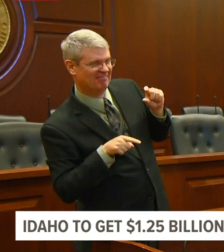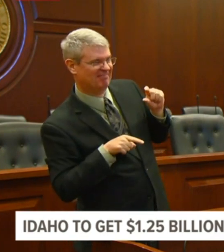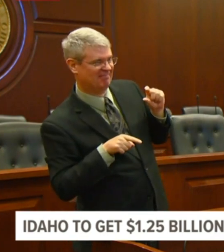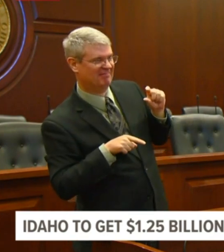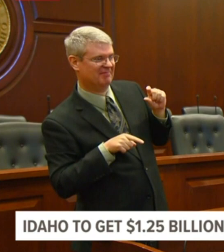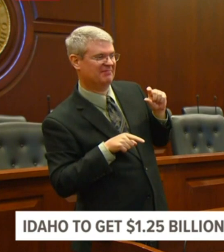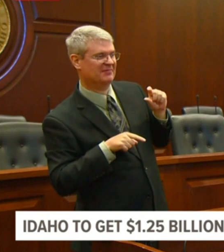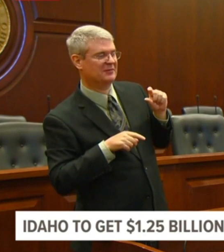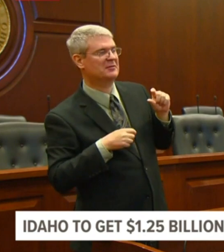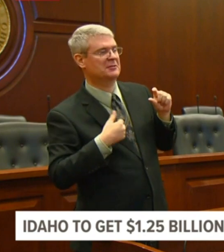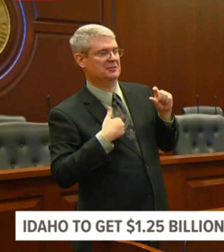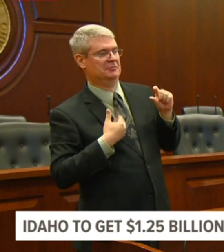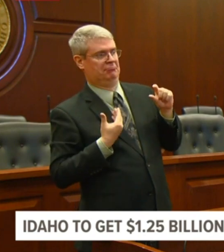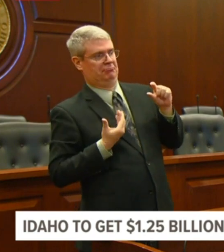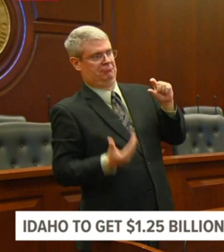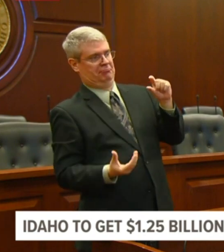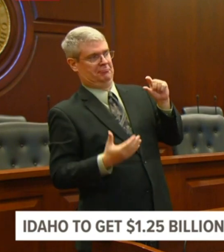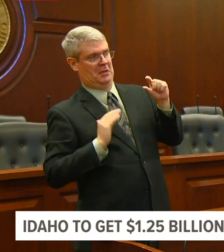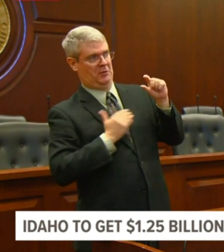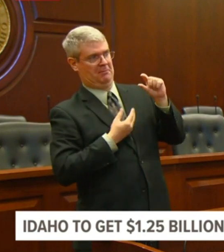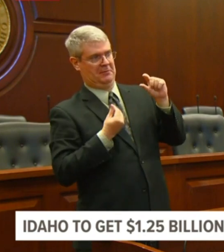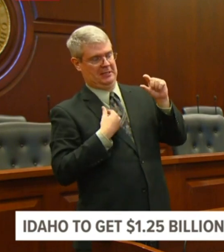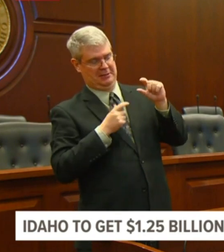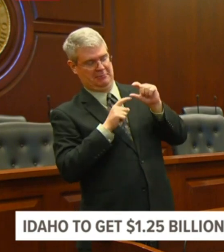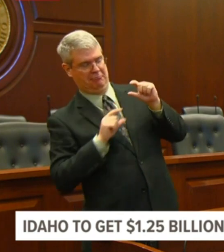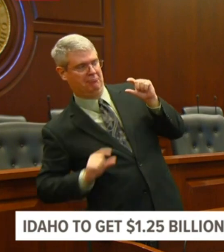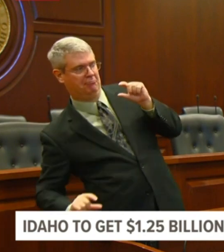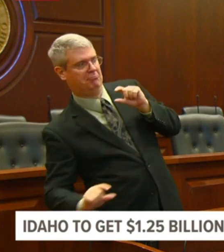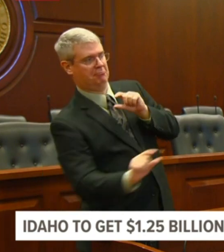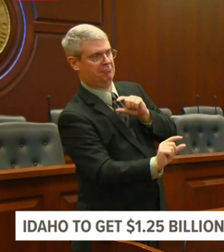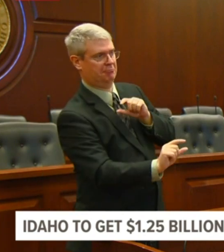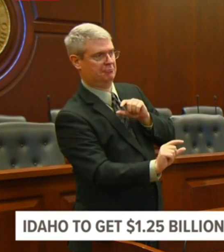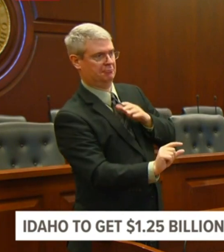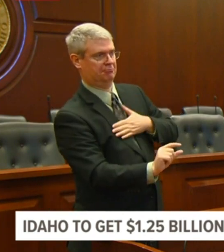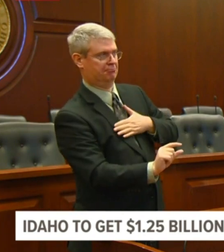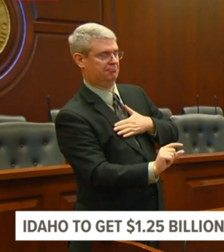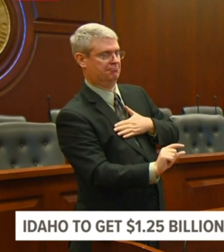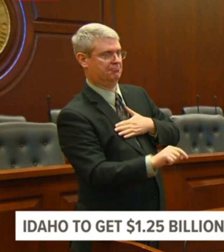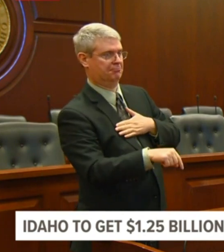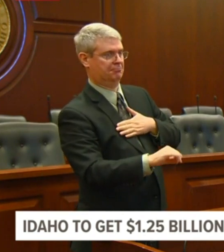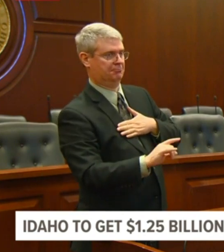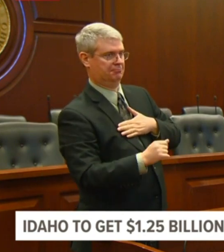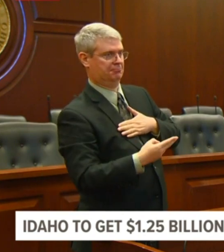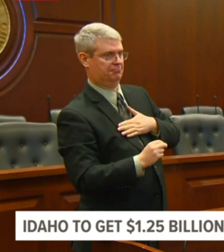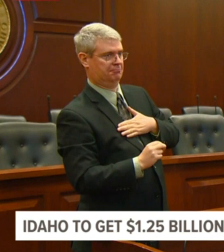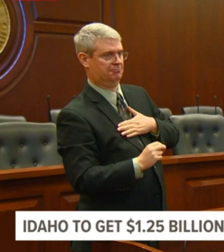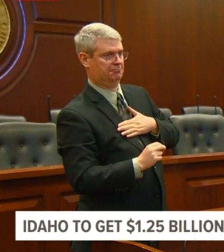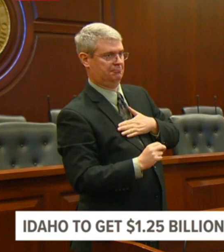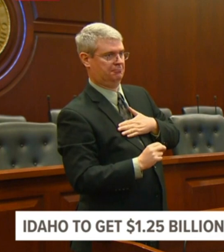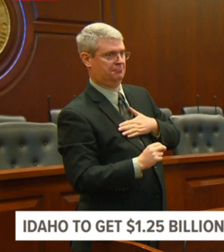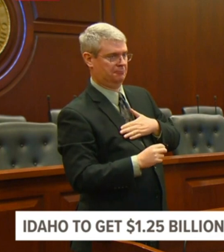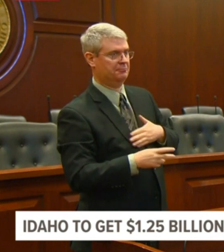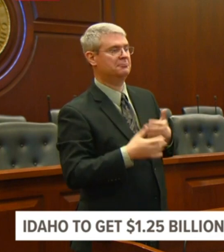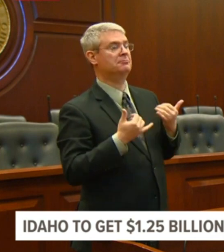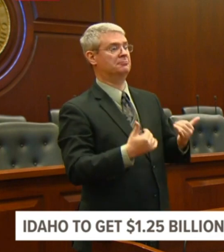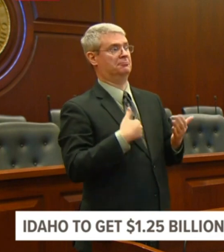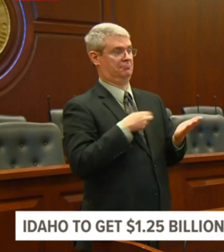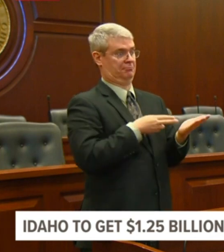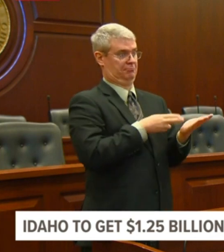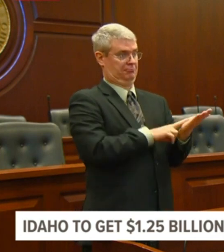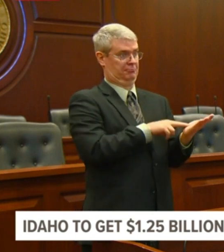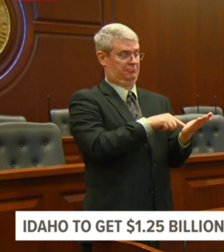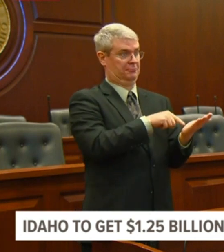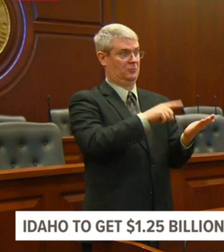is now. I'm also signing another executive order that reduces state spending for the current fiscal year by